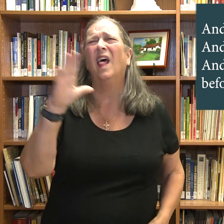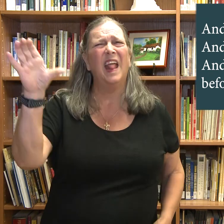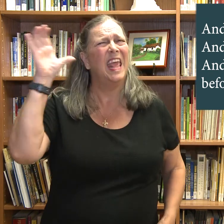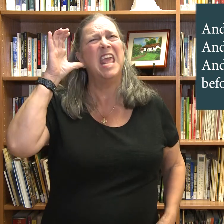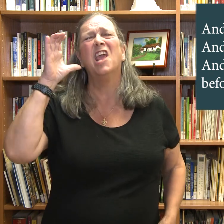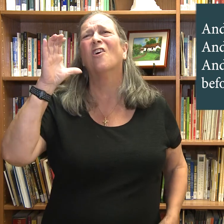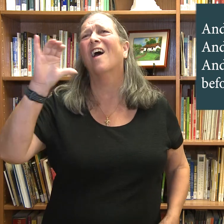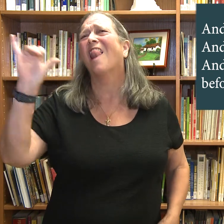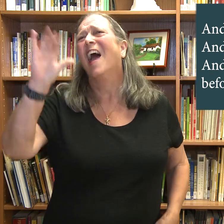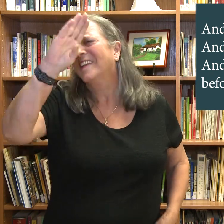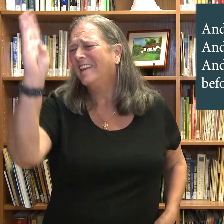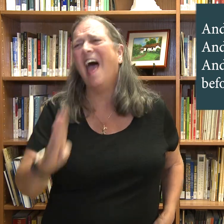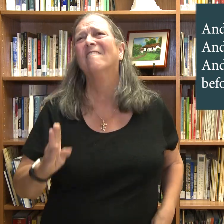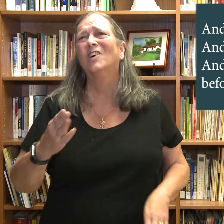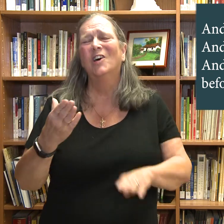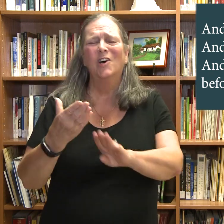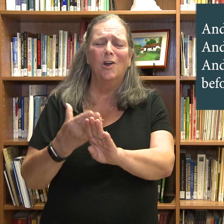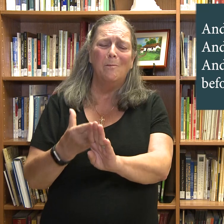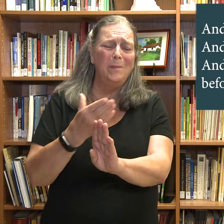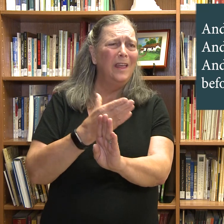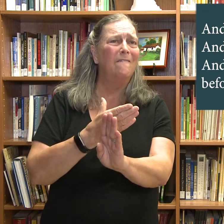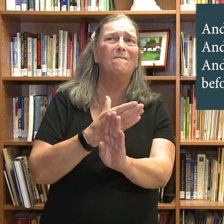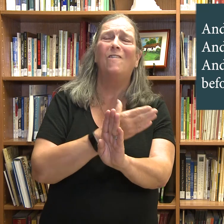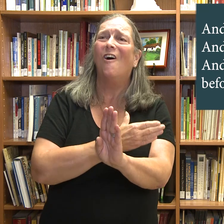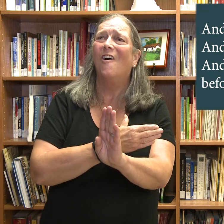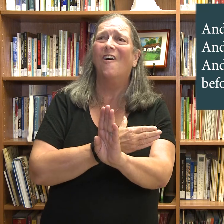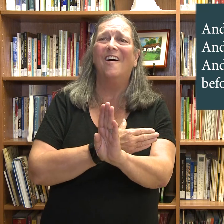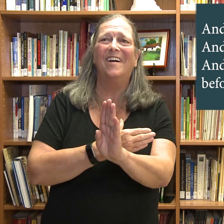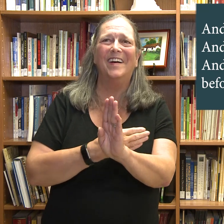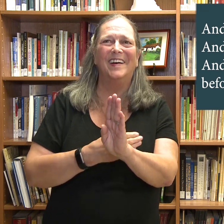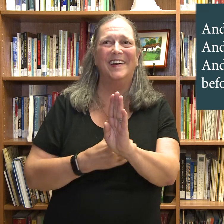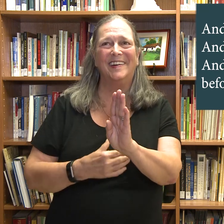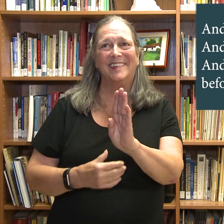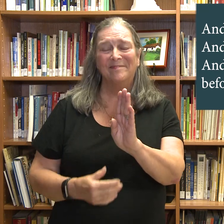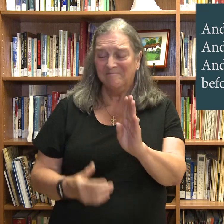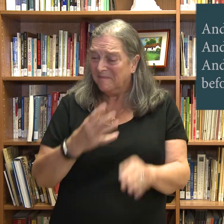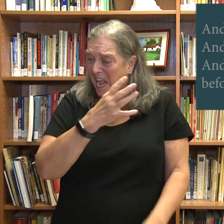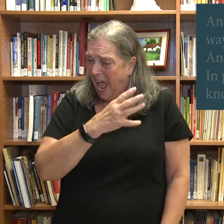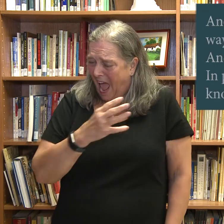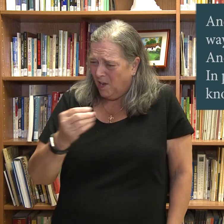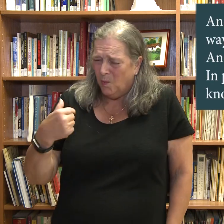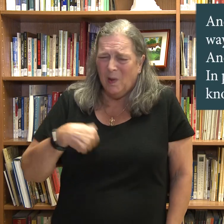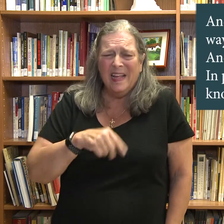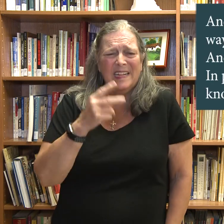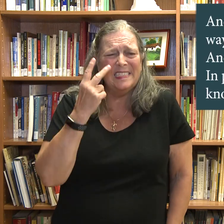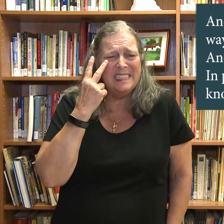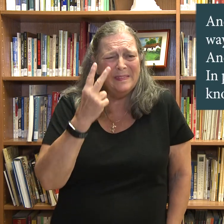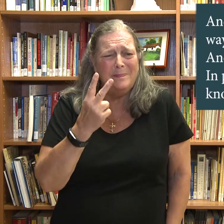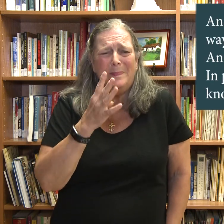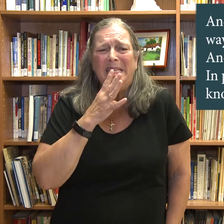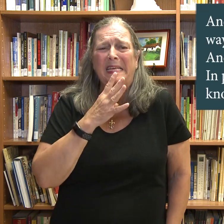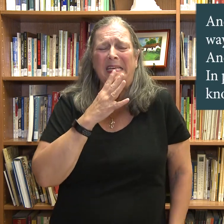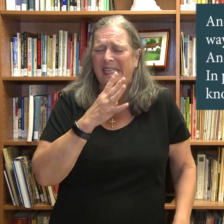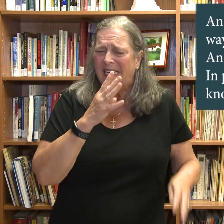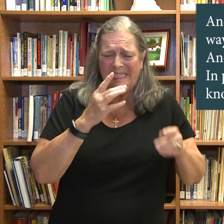hear like never before And we'll speak in new